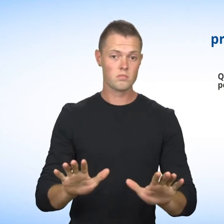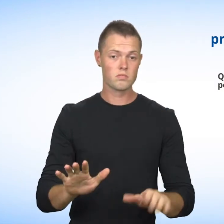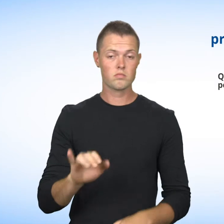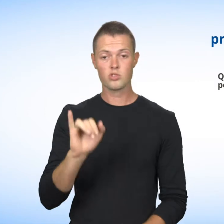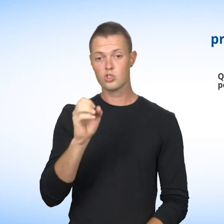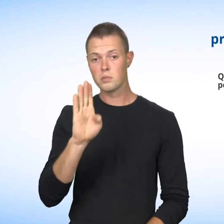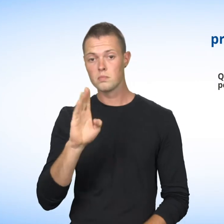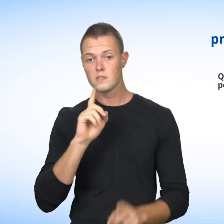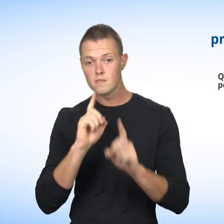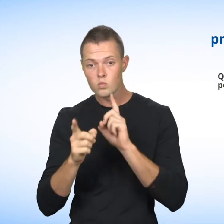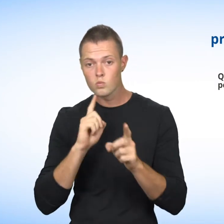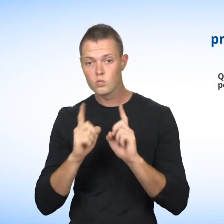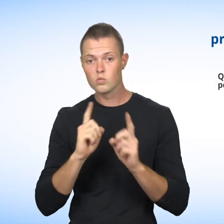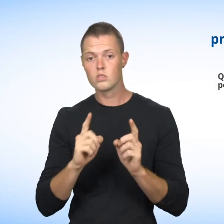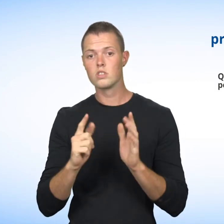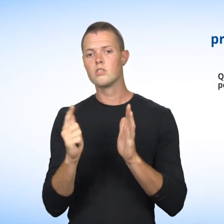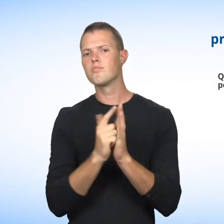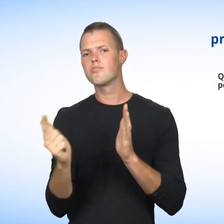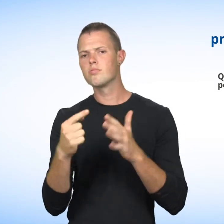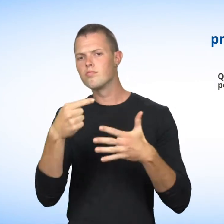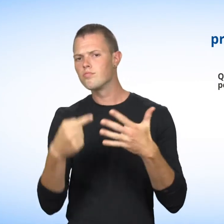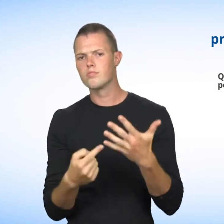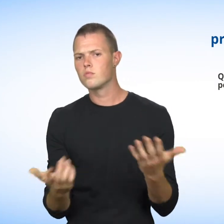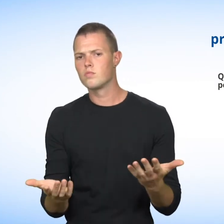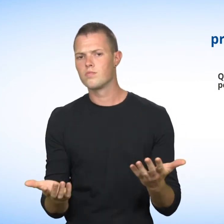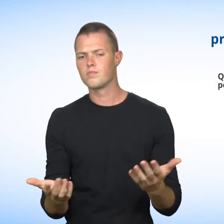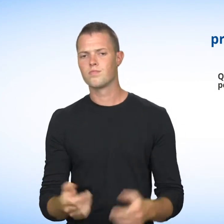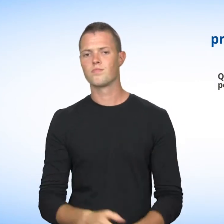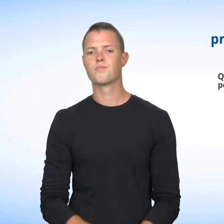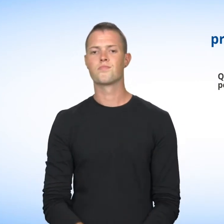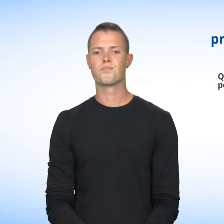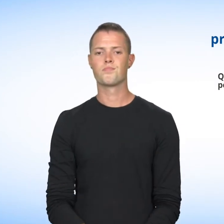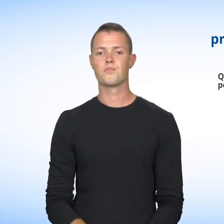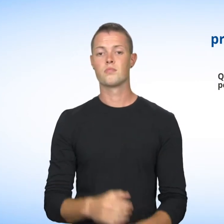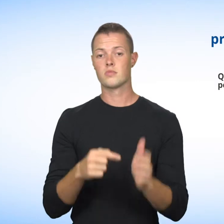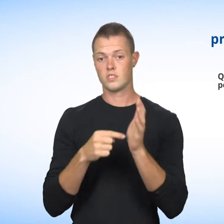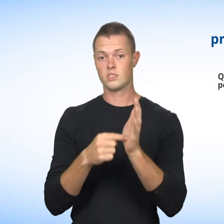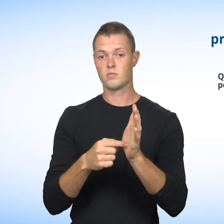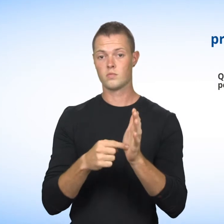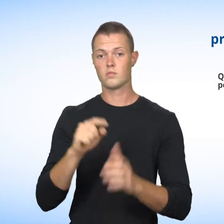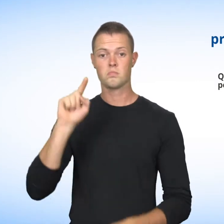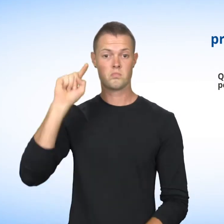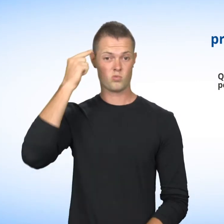forms, pre-employment medical examinations, nor during job interviews. As such,